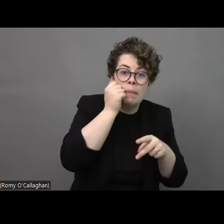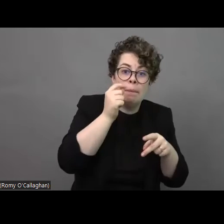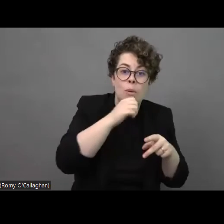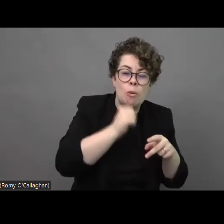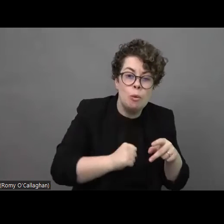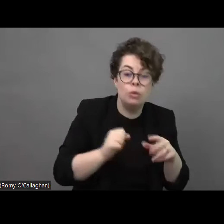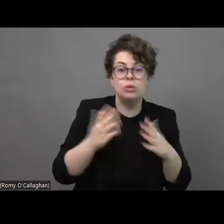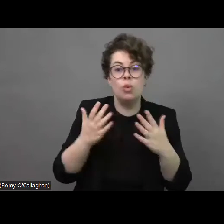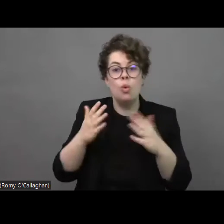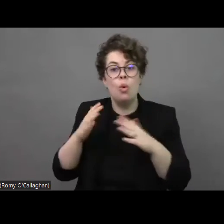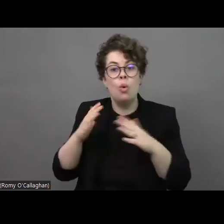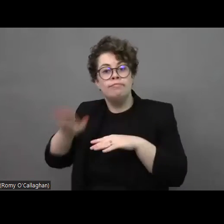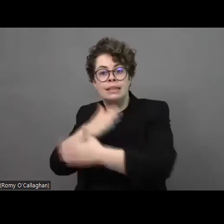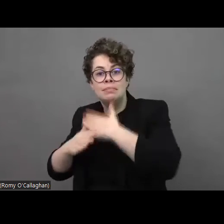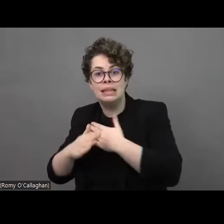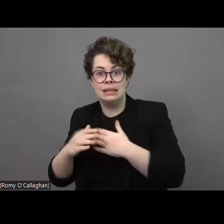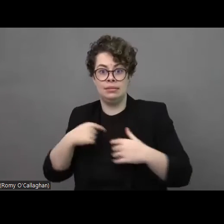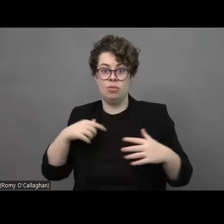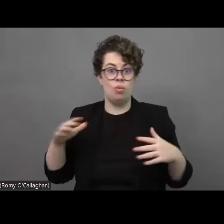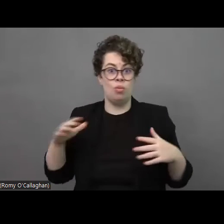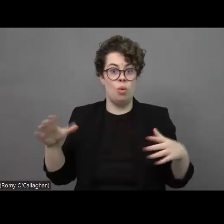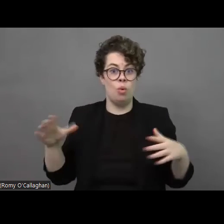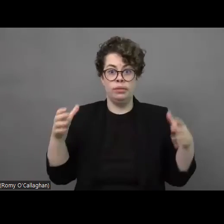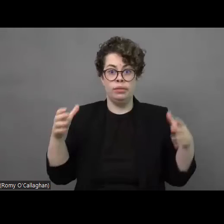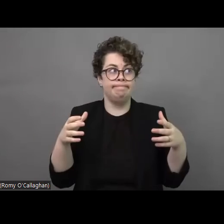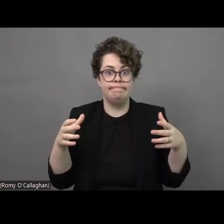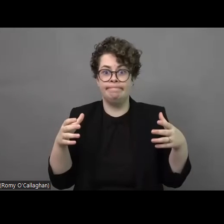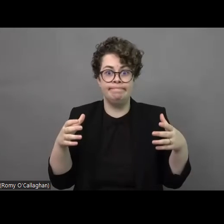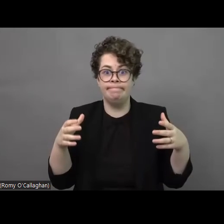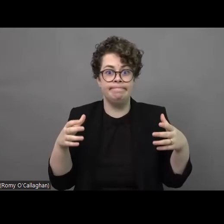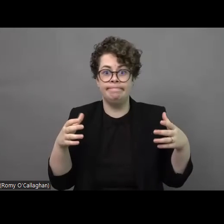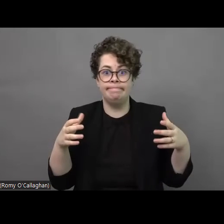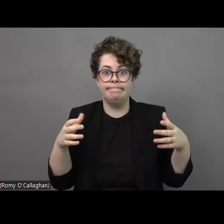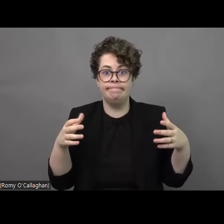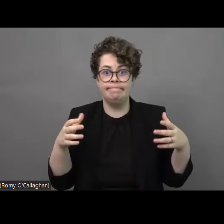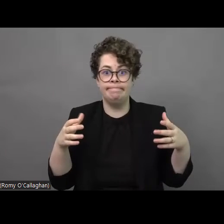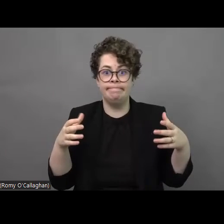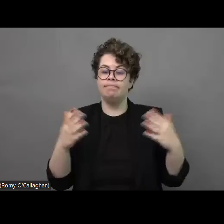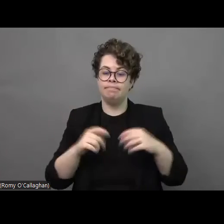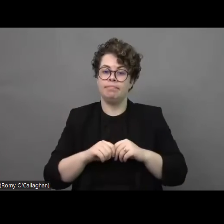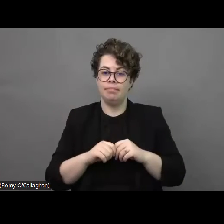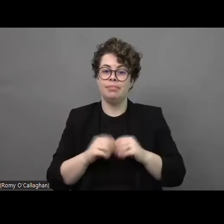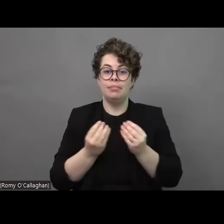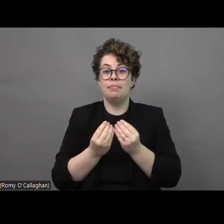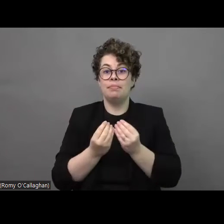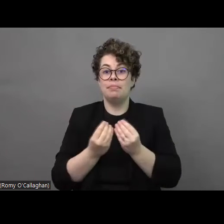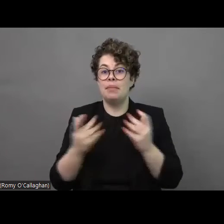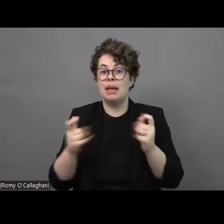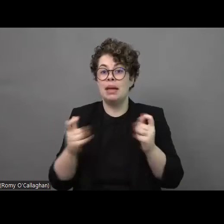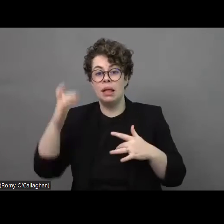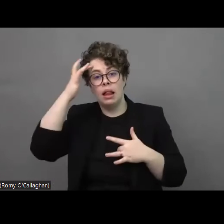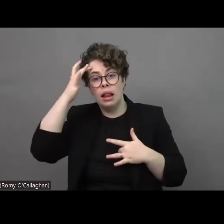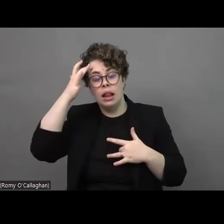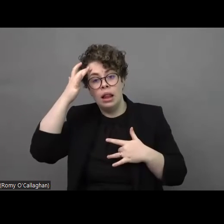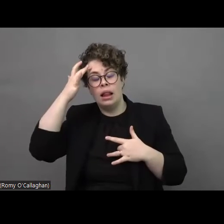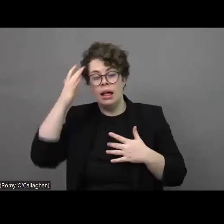Those elderly people have many other concomitant diseases and they cannot be moved.